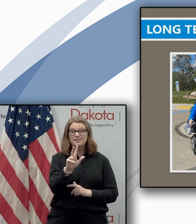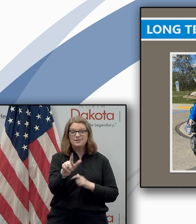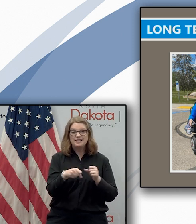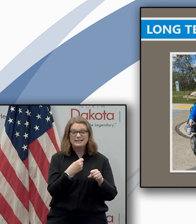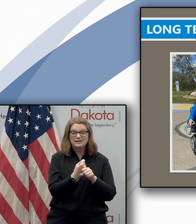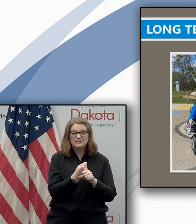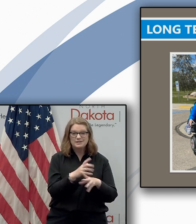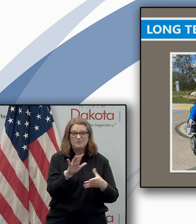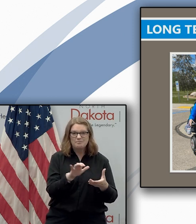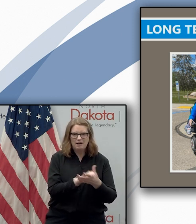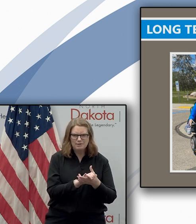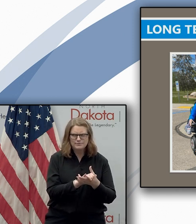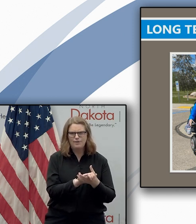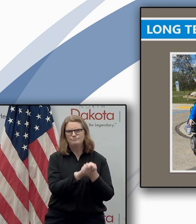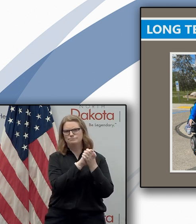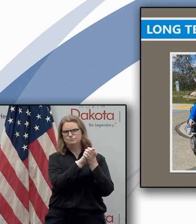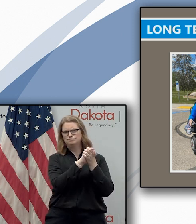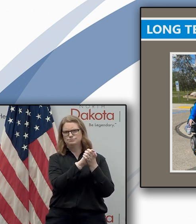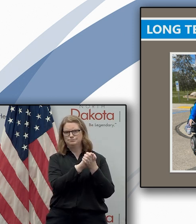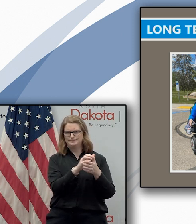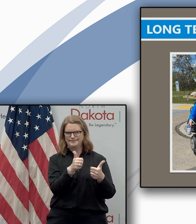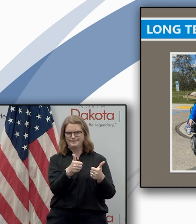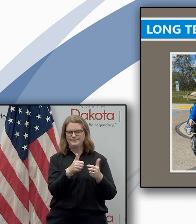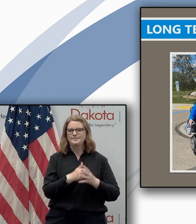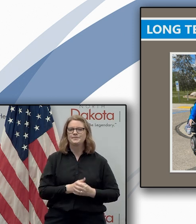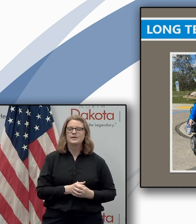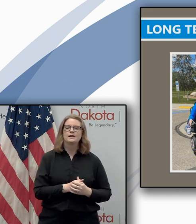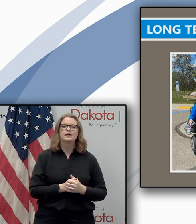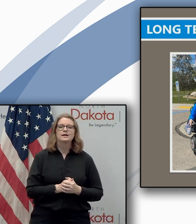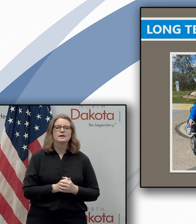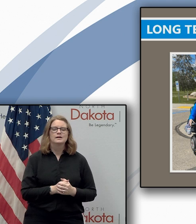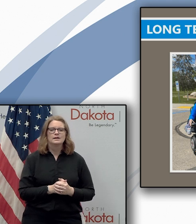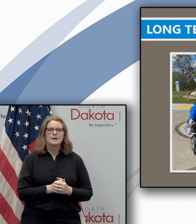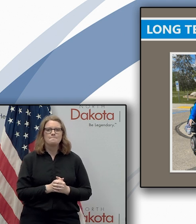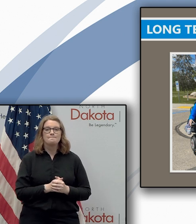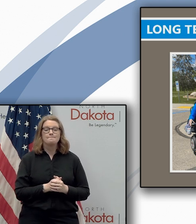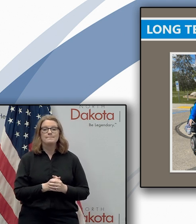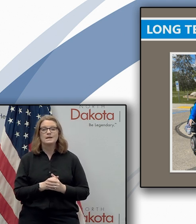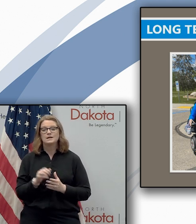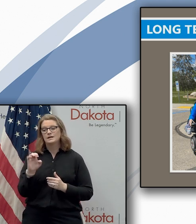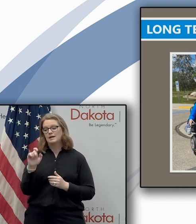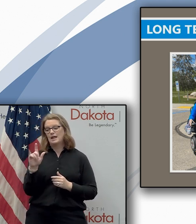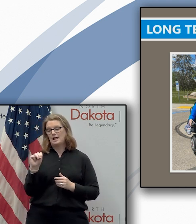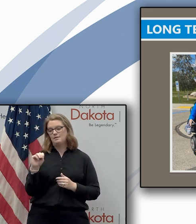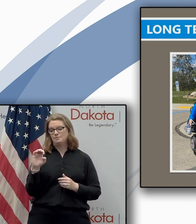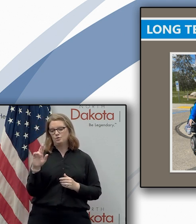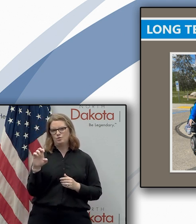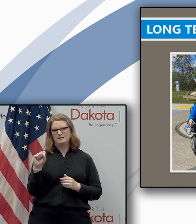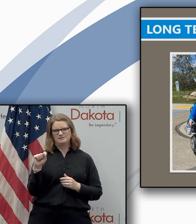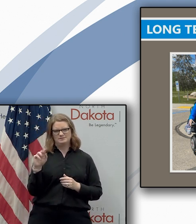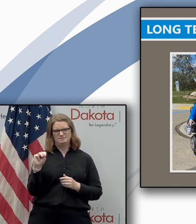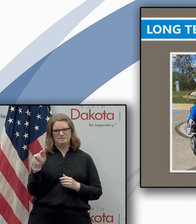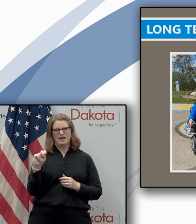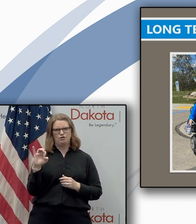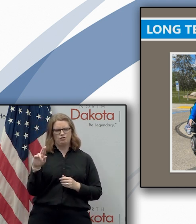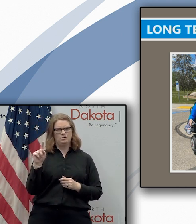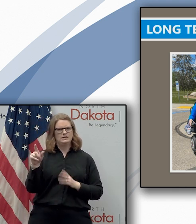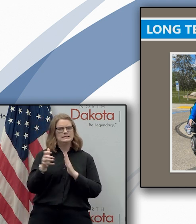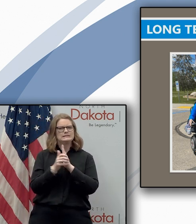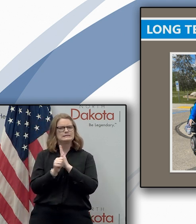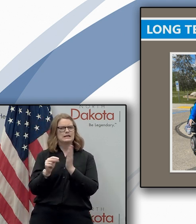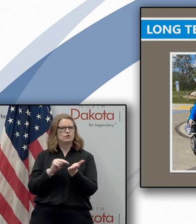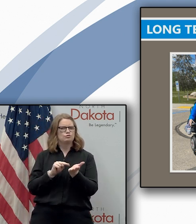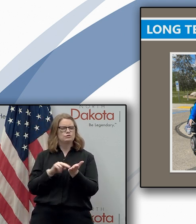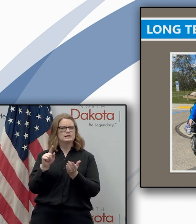of marriage congratulations another story came from elmcrest manor which is a skilled nursing